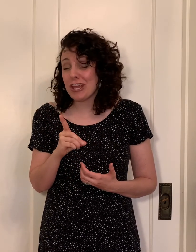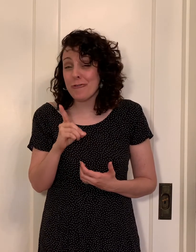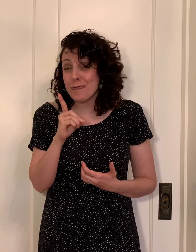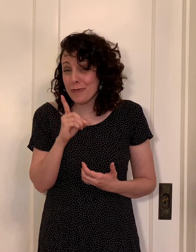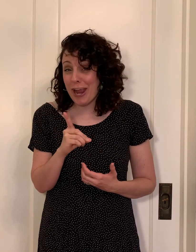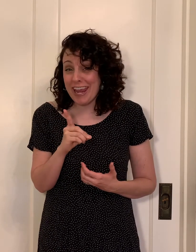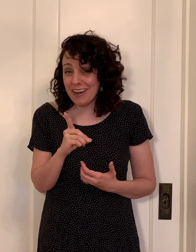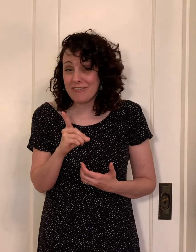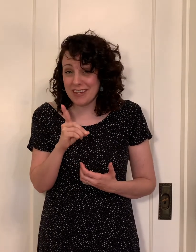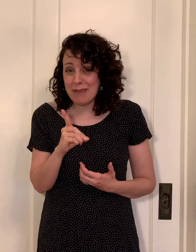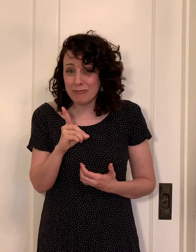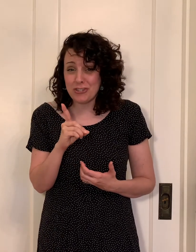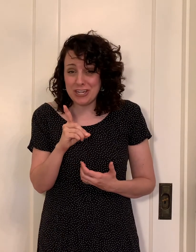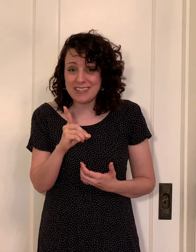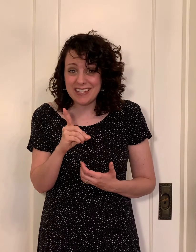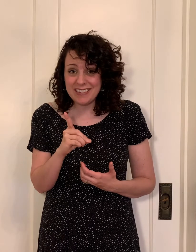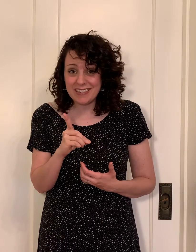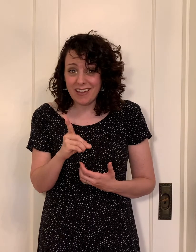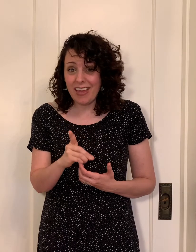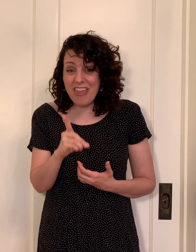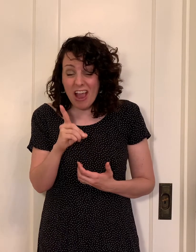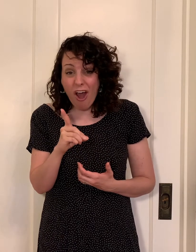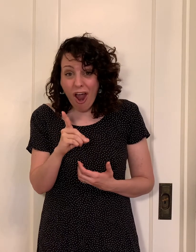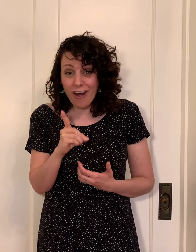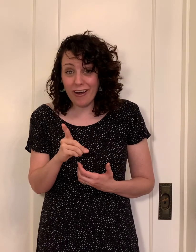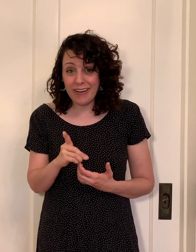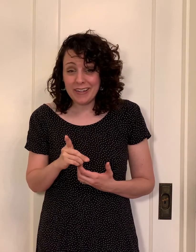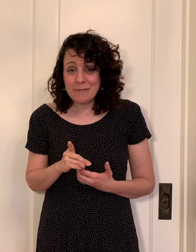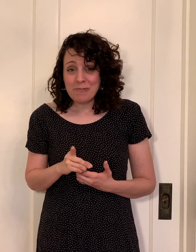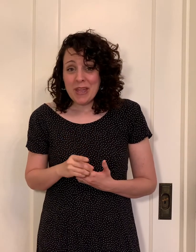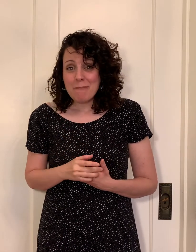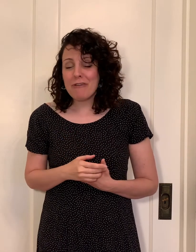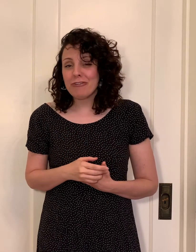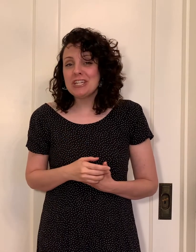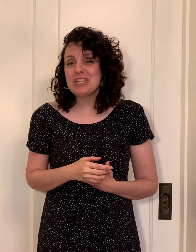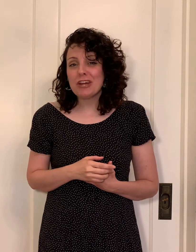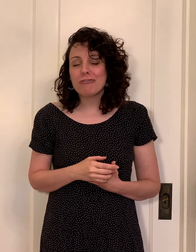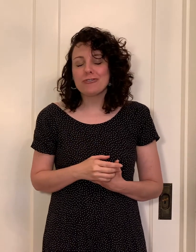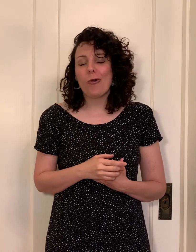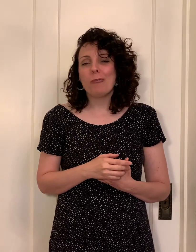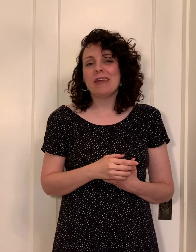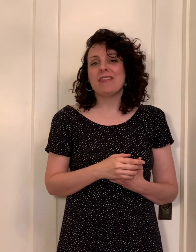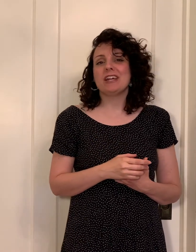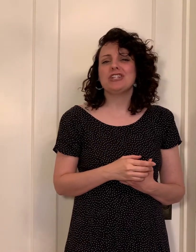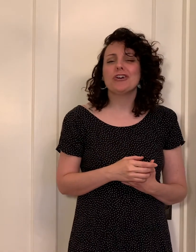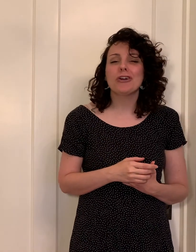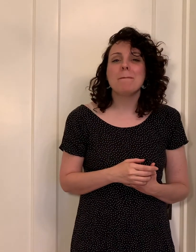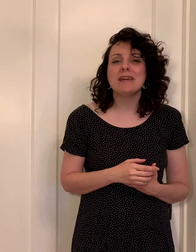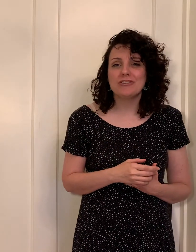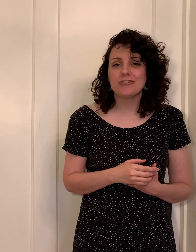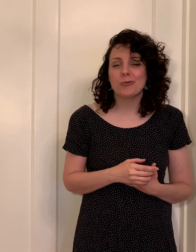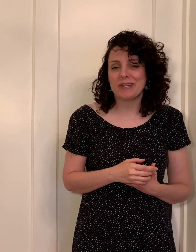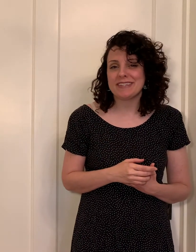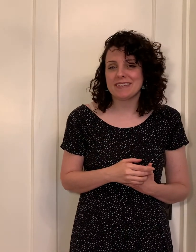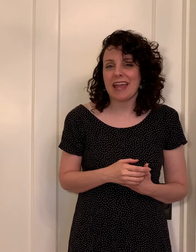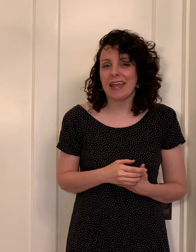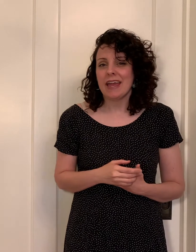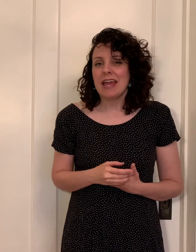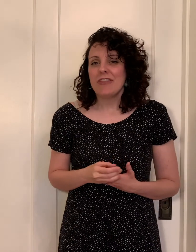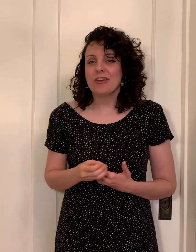afraid of the name of jesus they are my friend jennifer told me that she heard a minister once say that